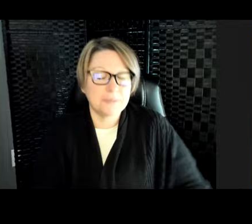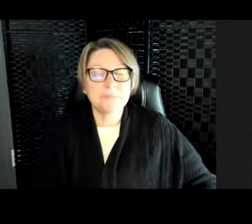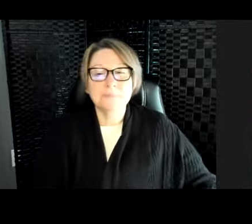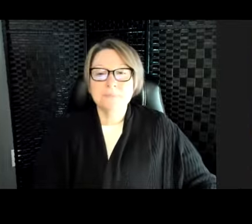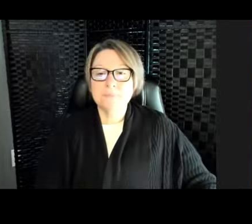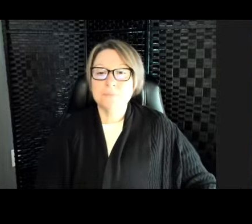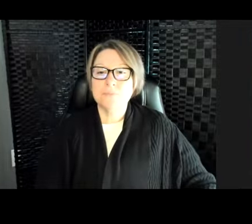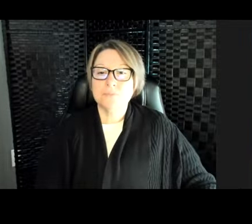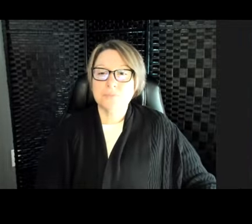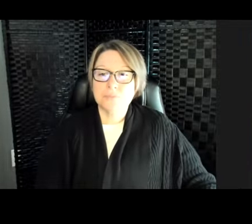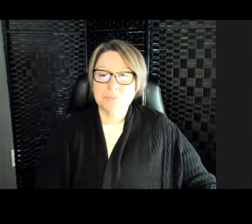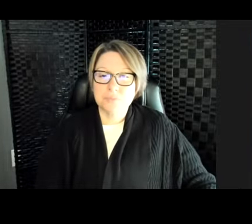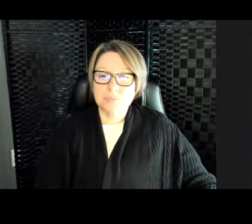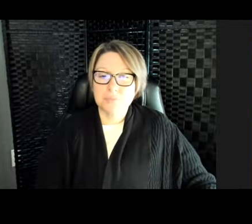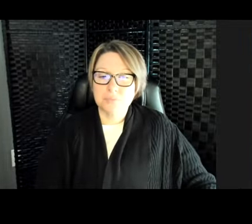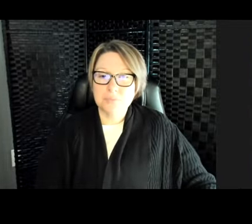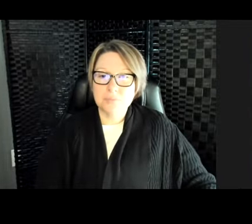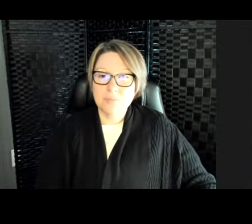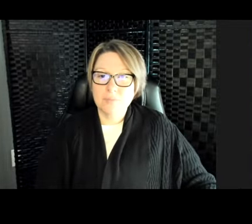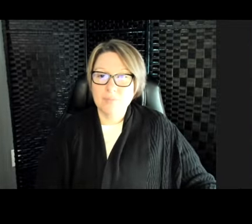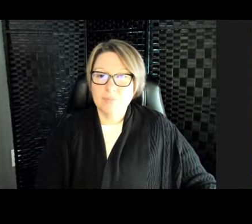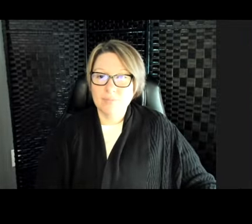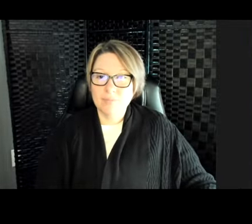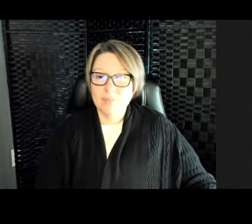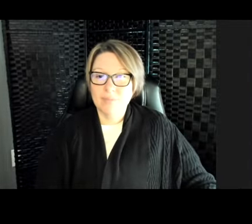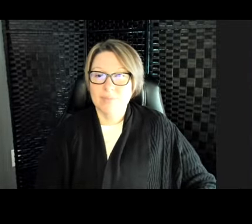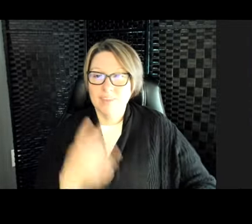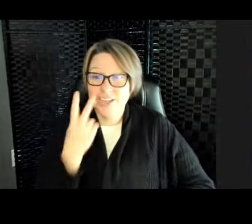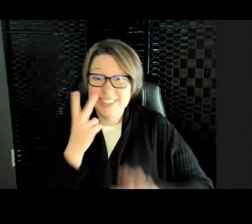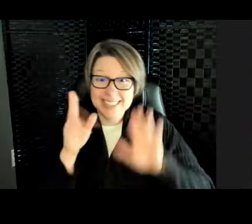You can see, oh, look, we got a great look at them. Hello.